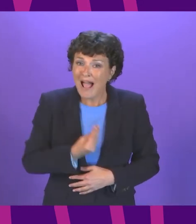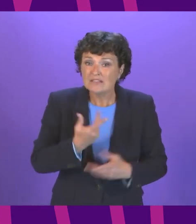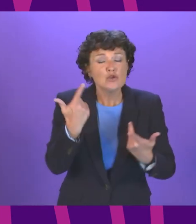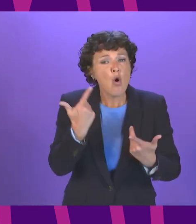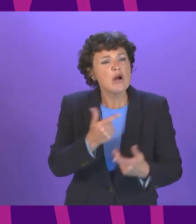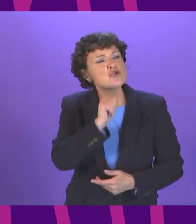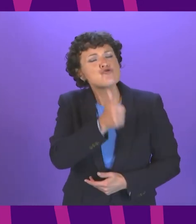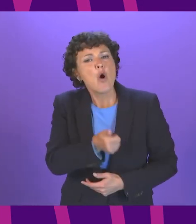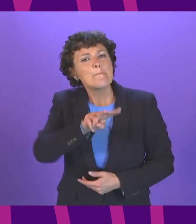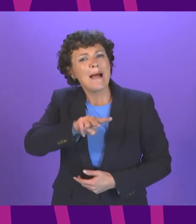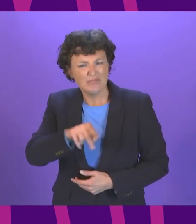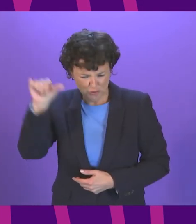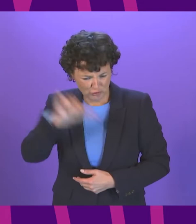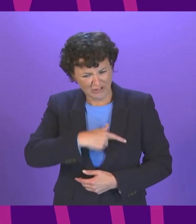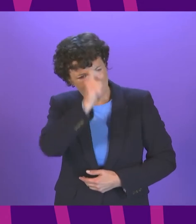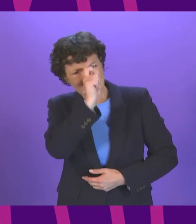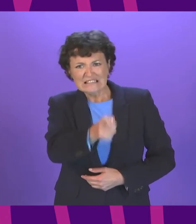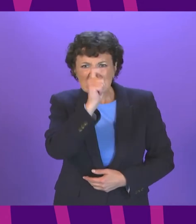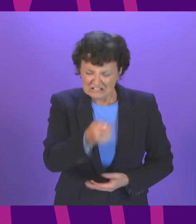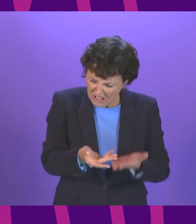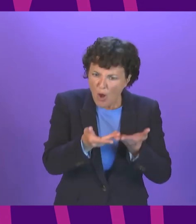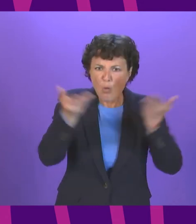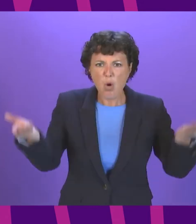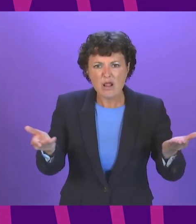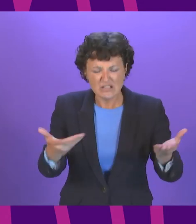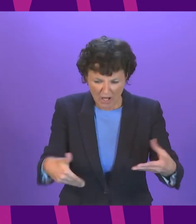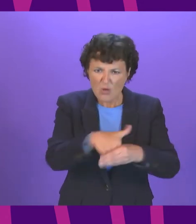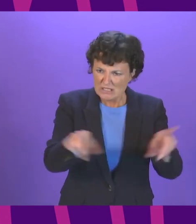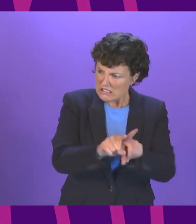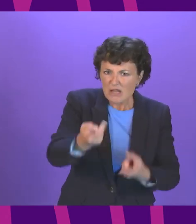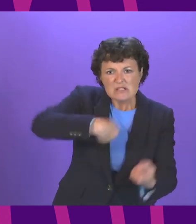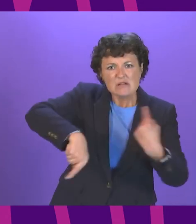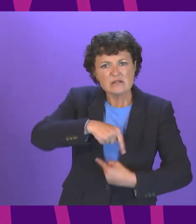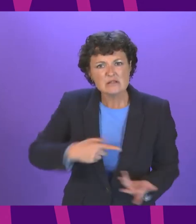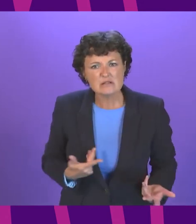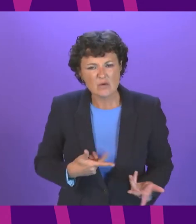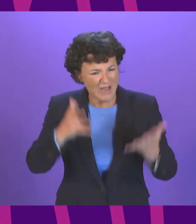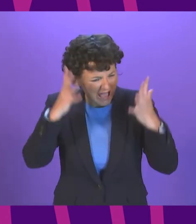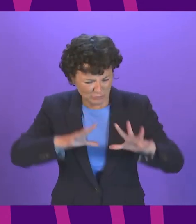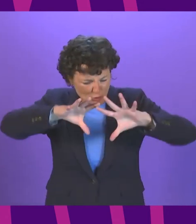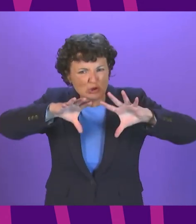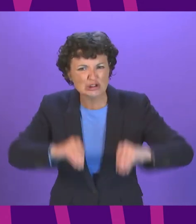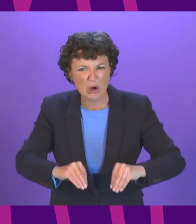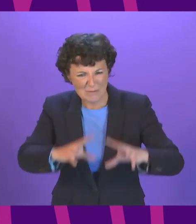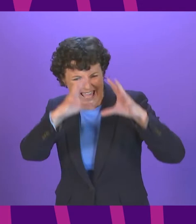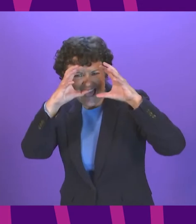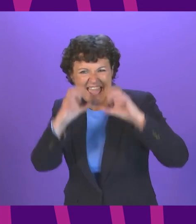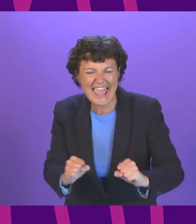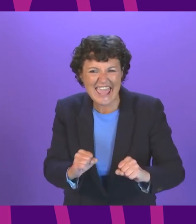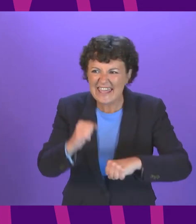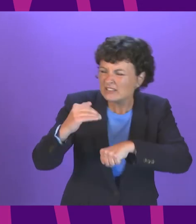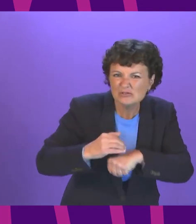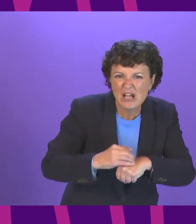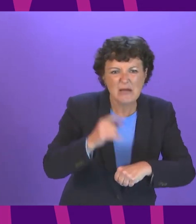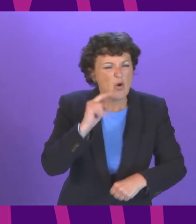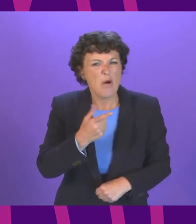much dignity equality and inclusion as the rest of us while we need to double down to eradicate hatred and misogyny wherever it rears its